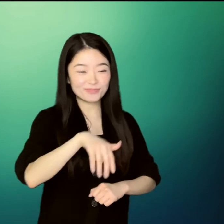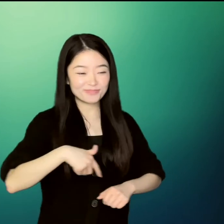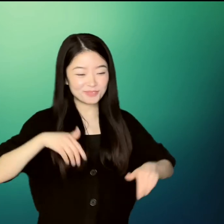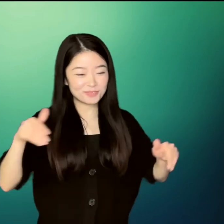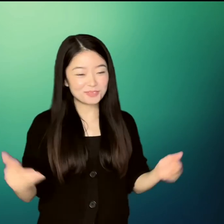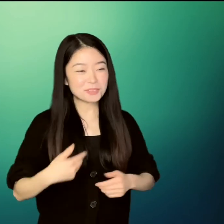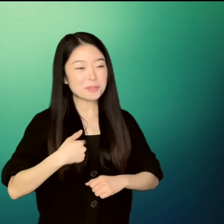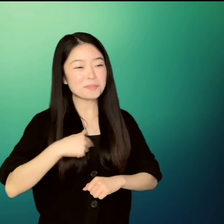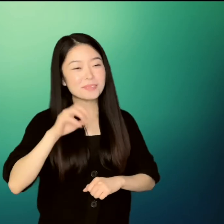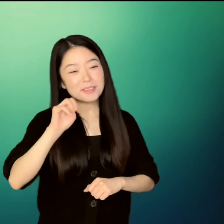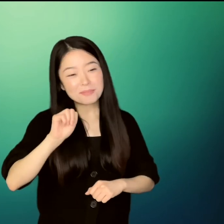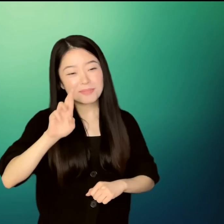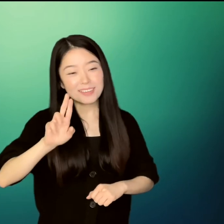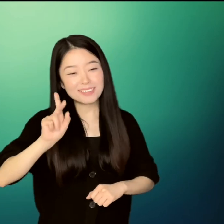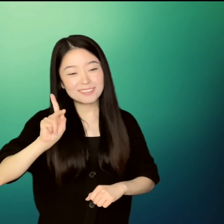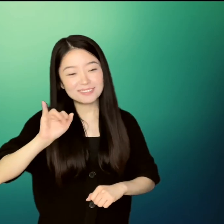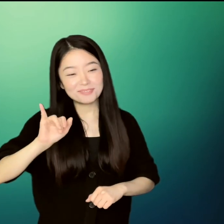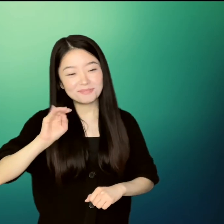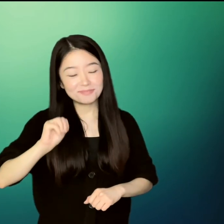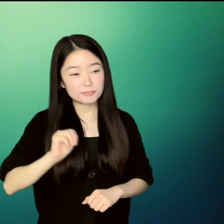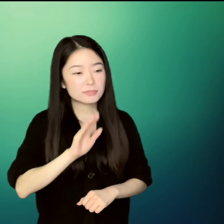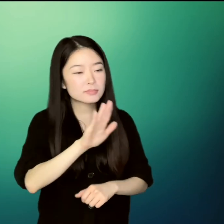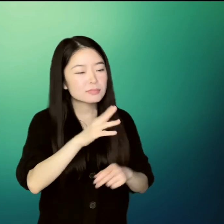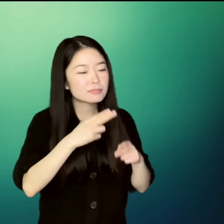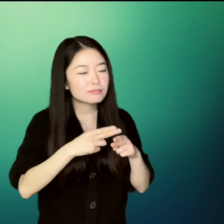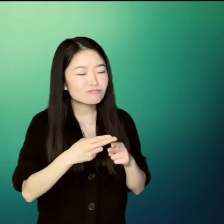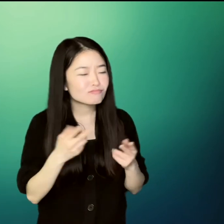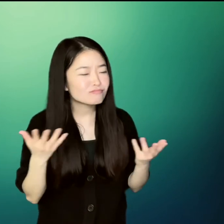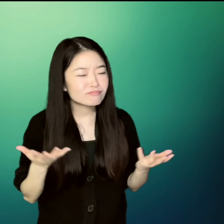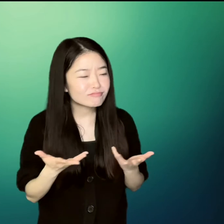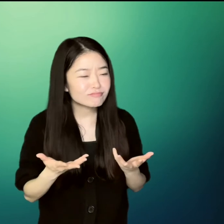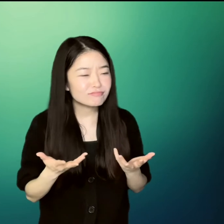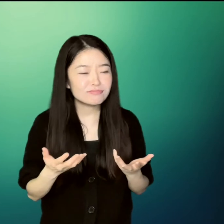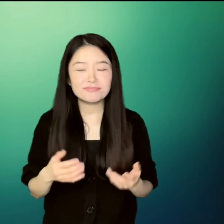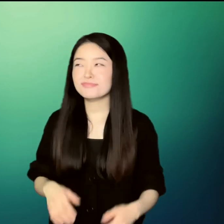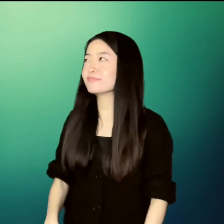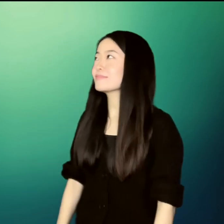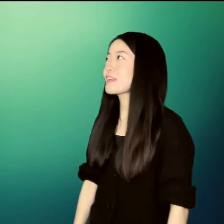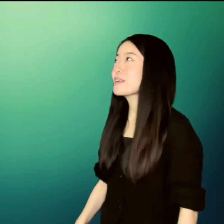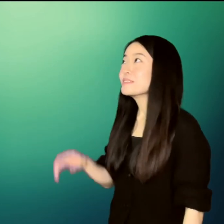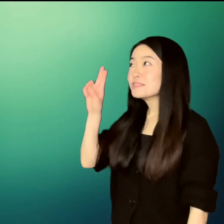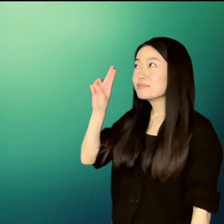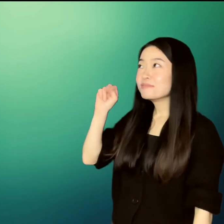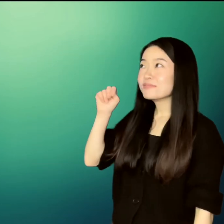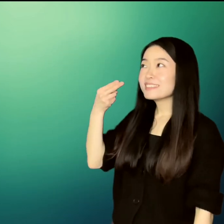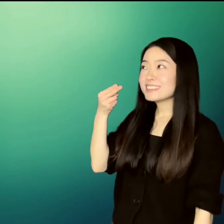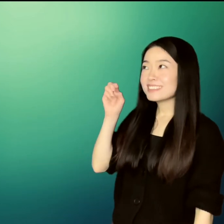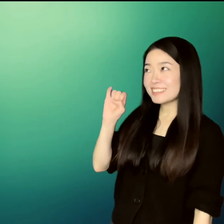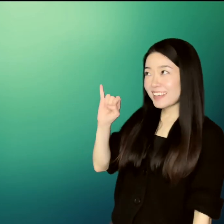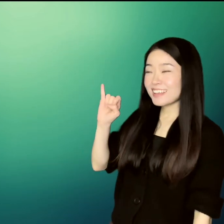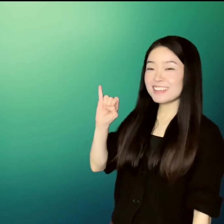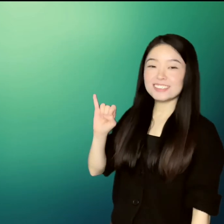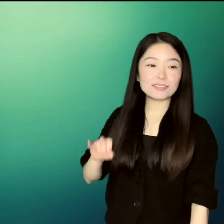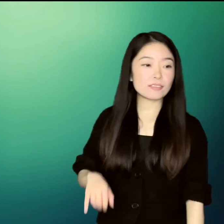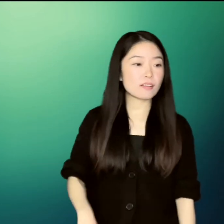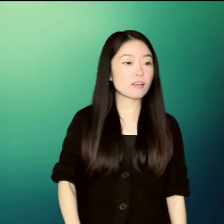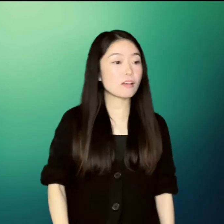I'm Mr. Kim, he said. And what is her name? Un He, she answered. Ah,